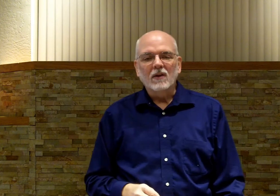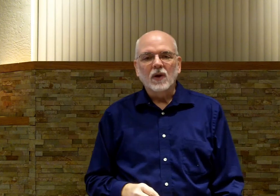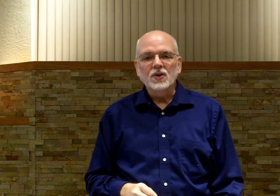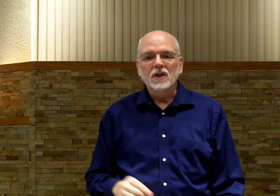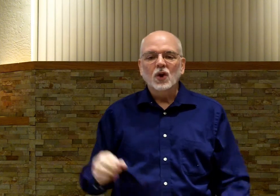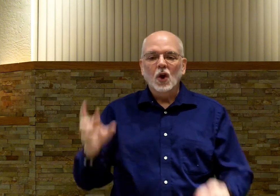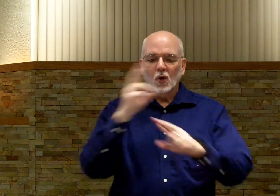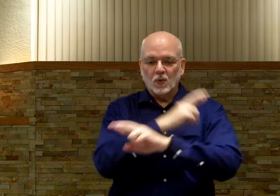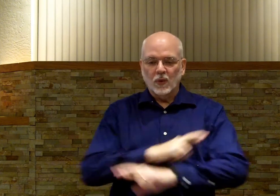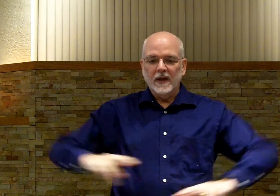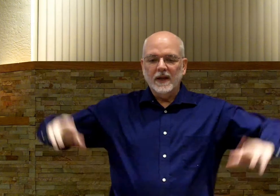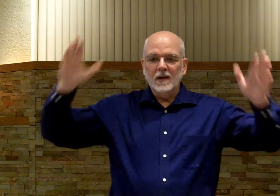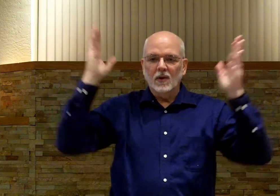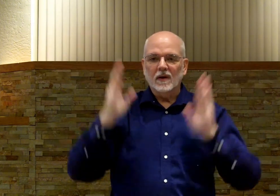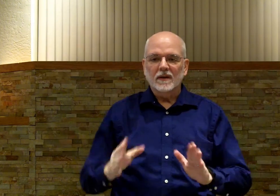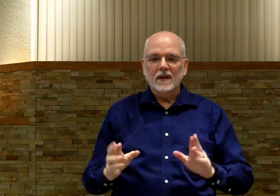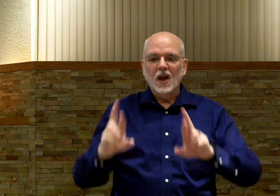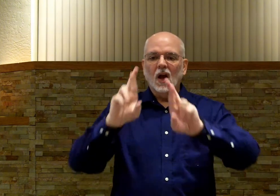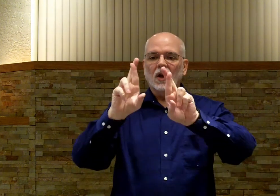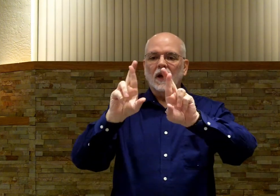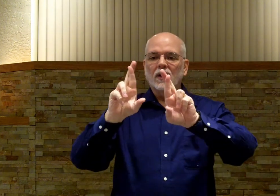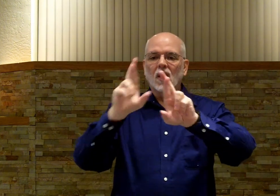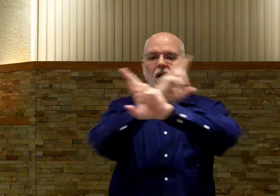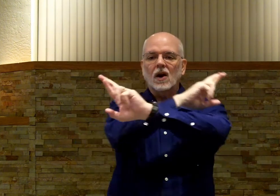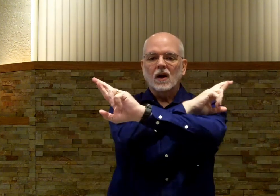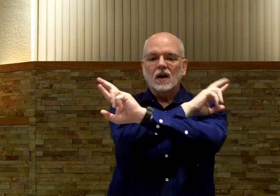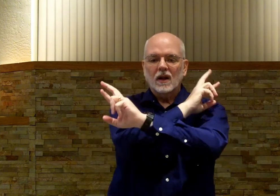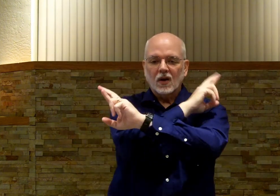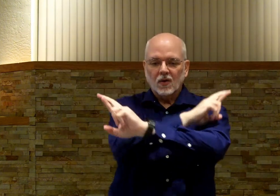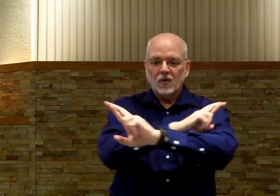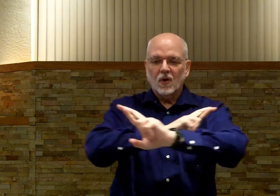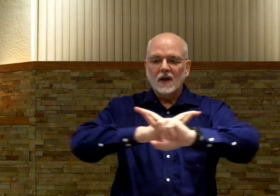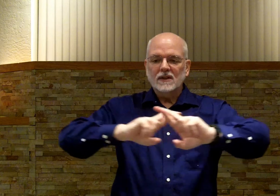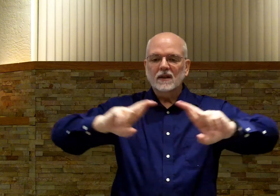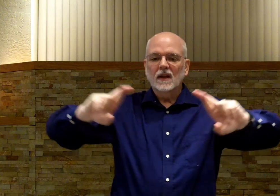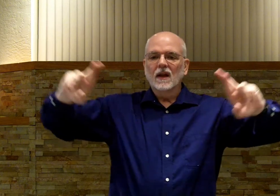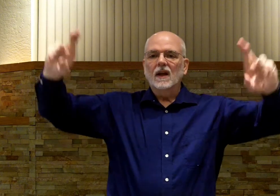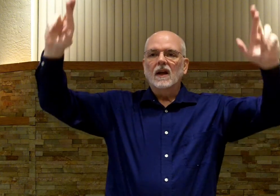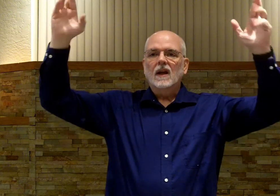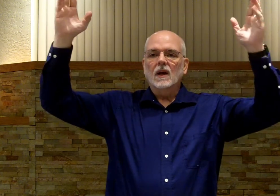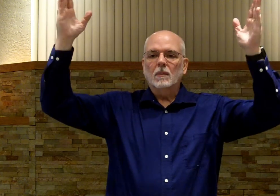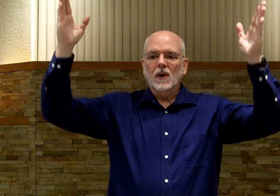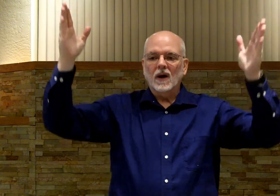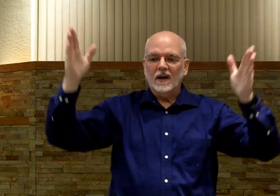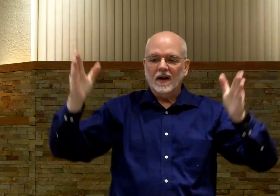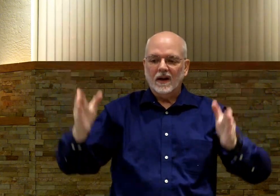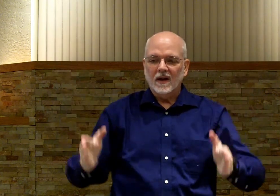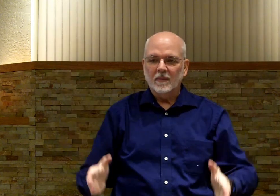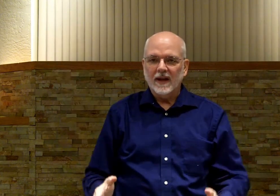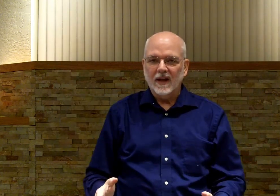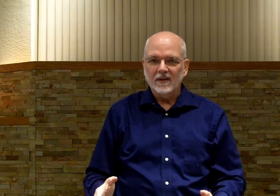gracious redeemer. Letter R. Cross. Come apart. Coming down.